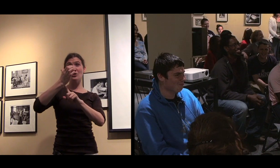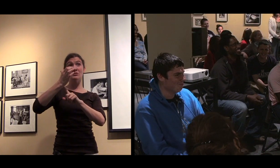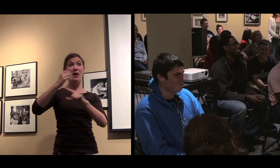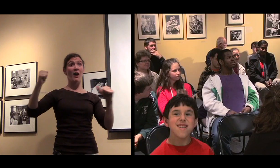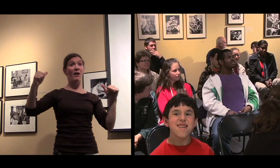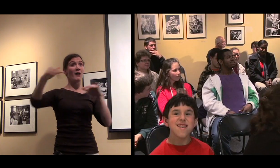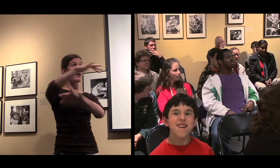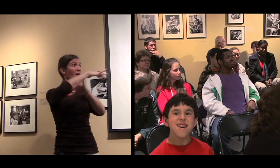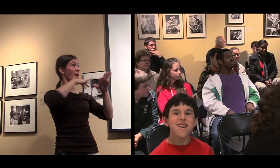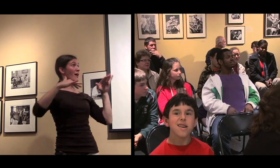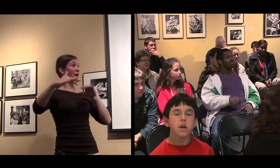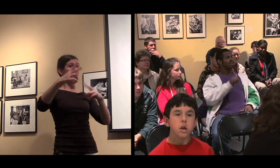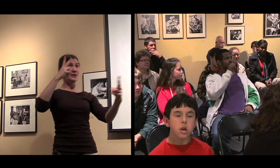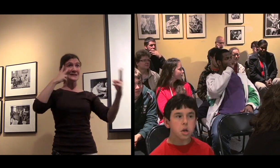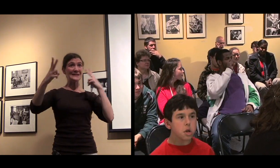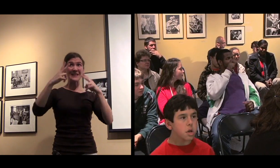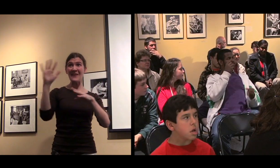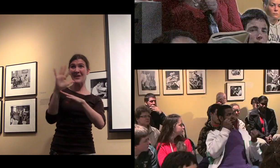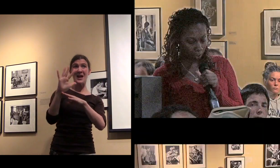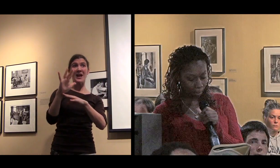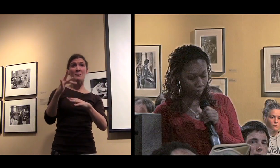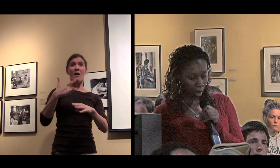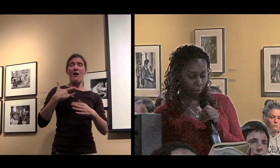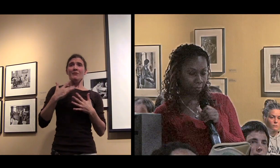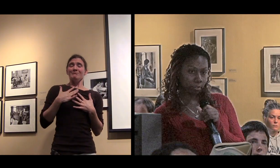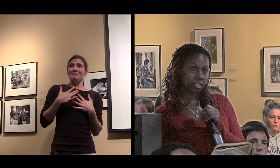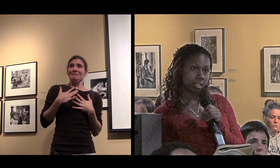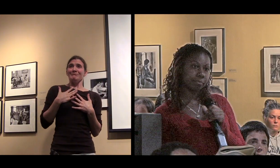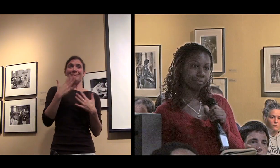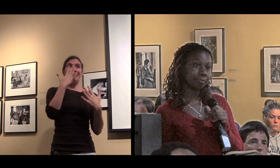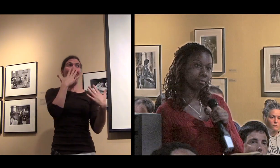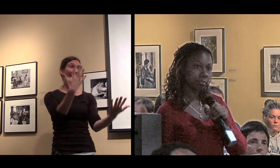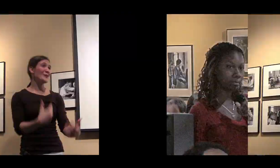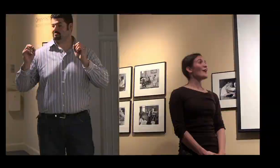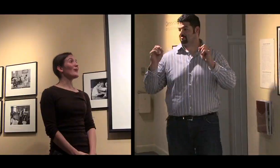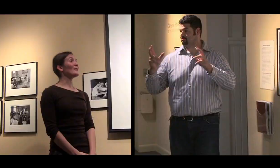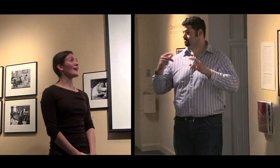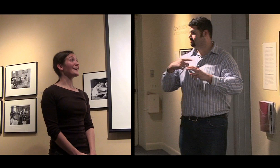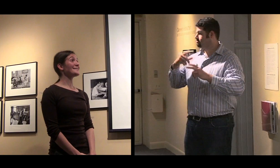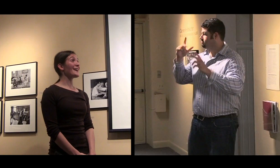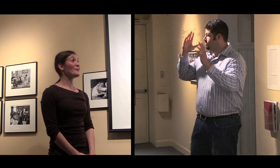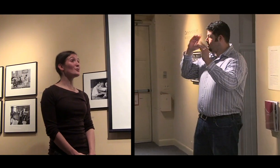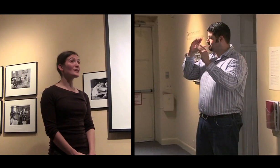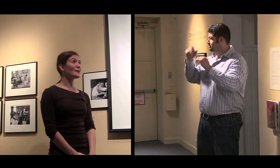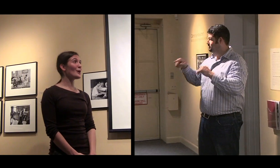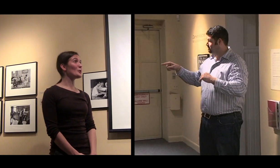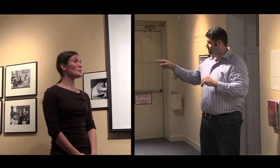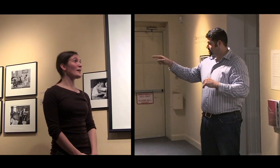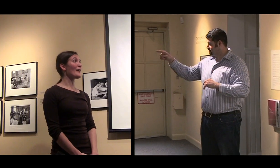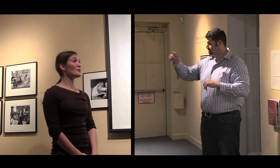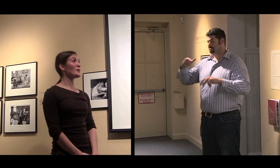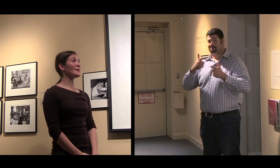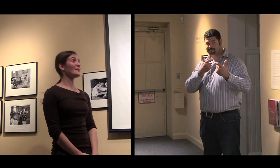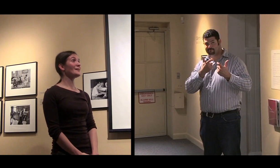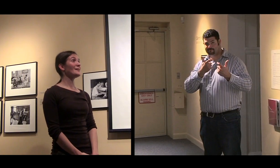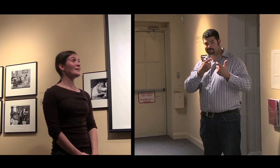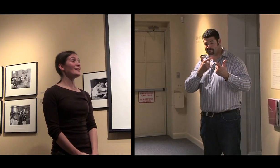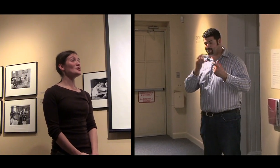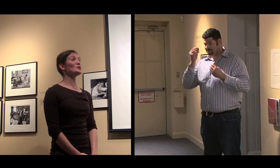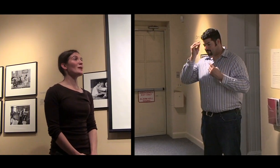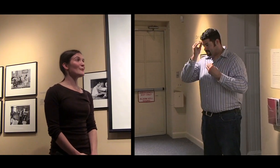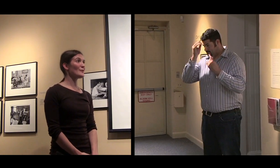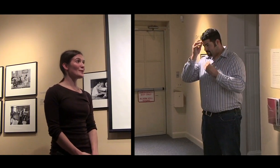And tonight, being here with all of you and seeing the film, my heart fills it. All right. I really hope that everyone